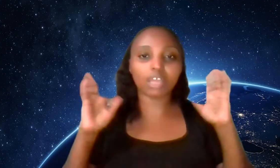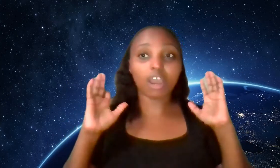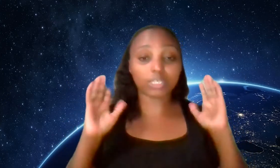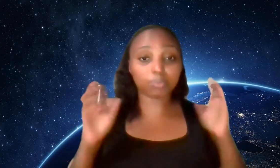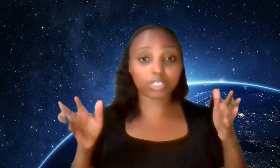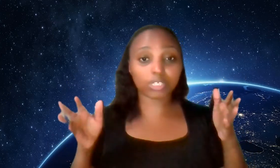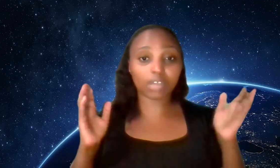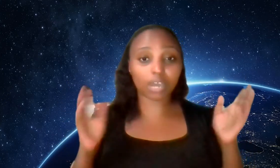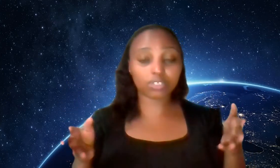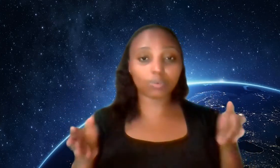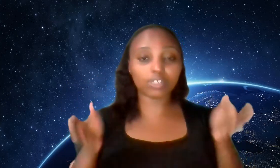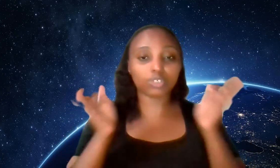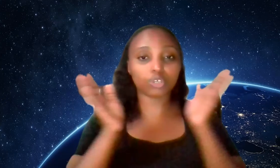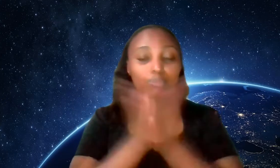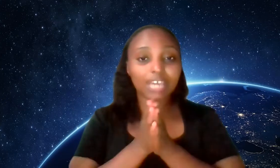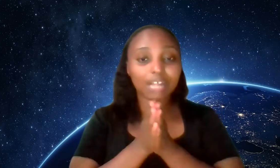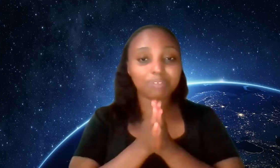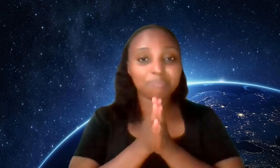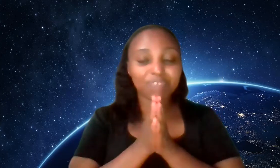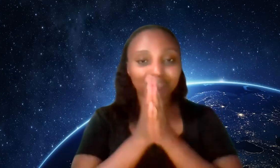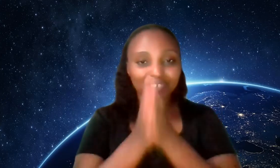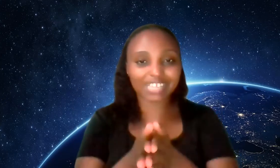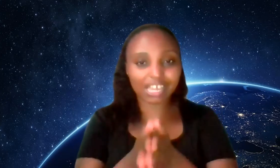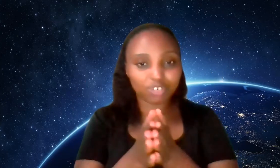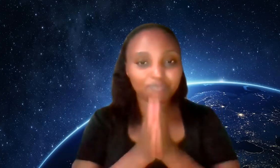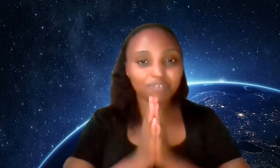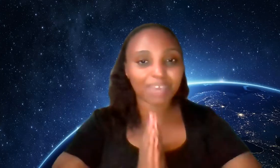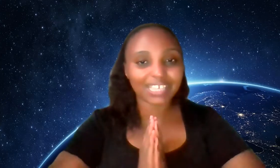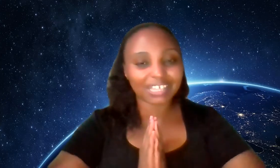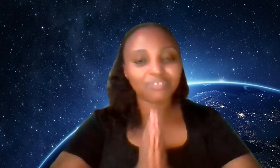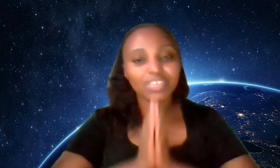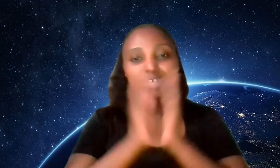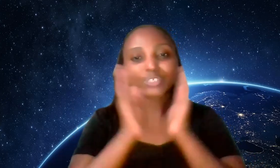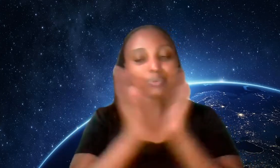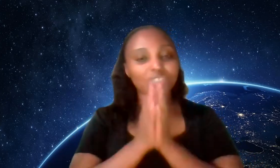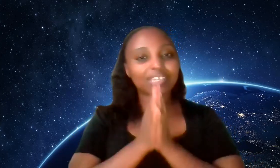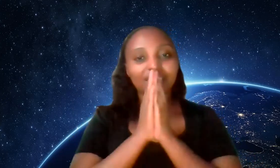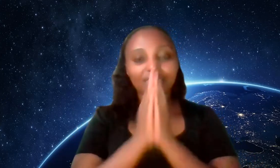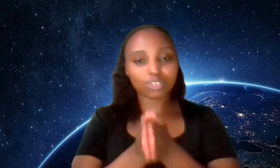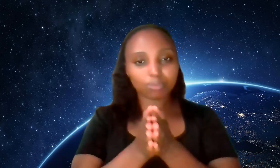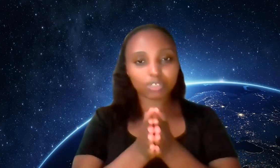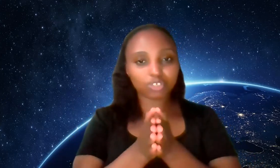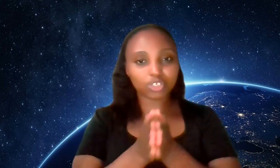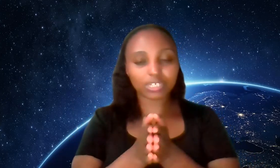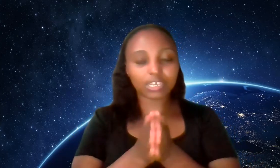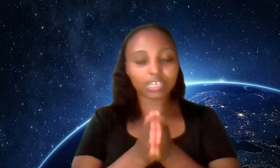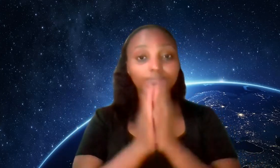as possible out in the world so you'd be helping me fulfill that dream for myself so once again thank you so much for tuning in